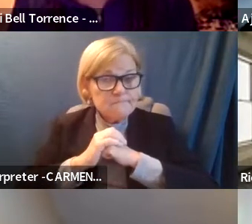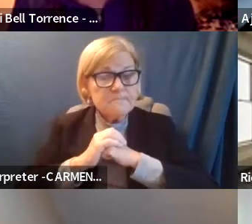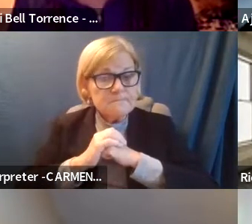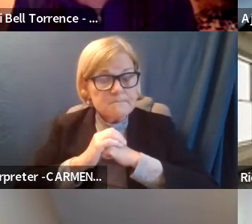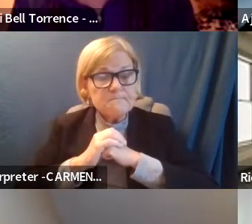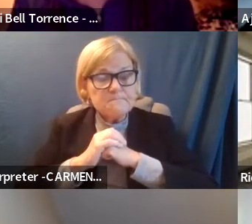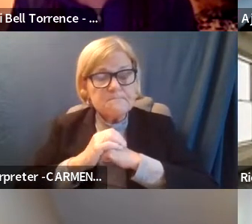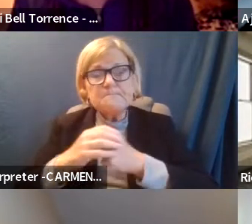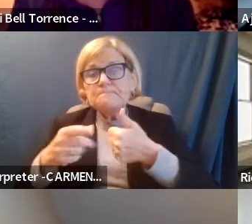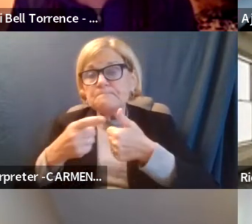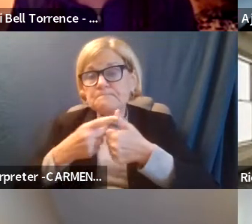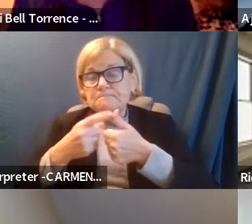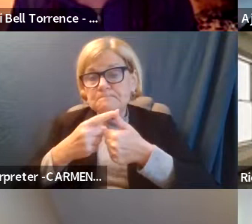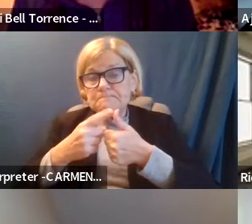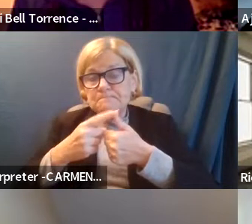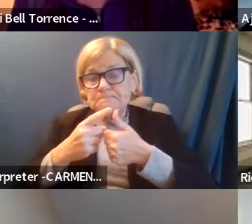One is,